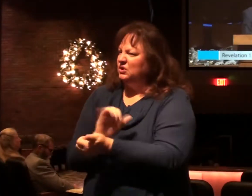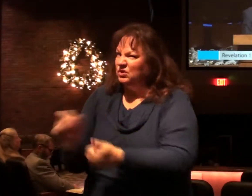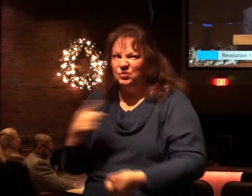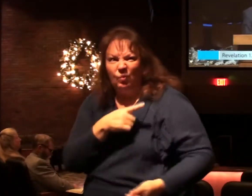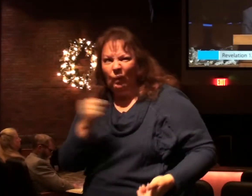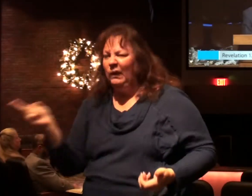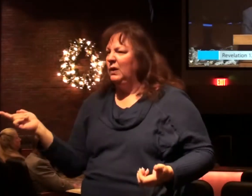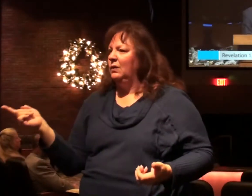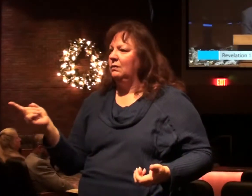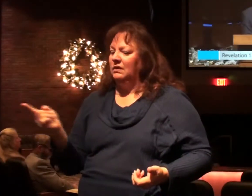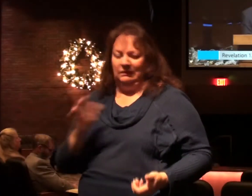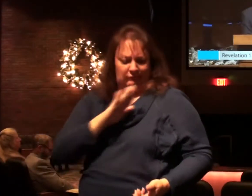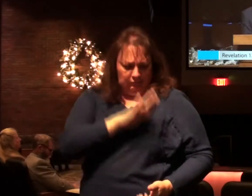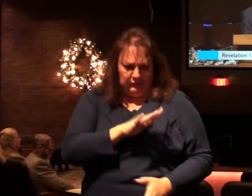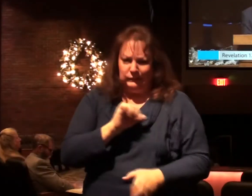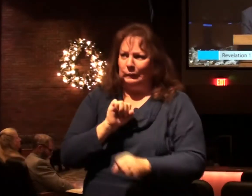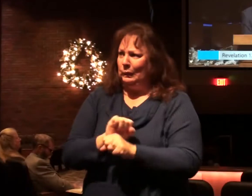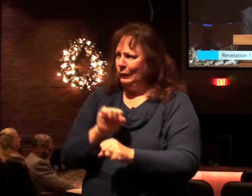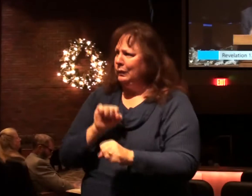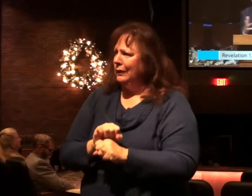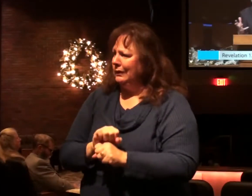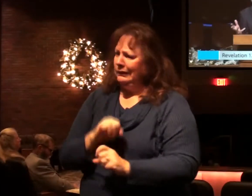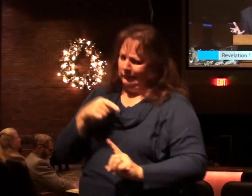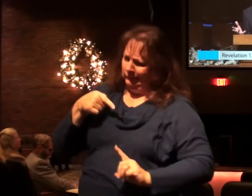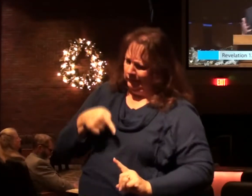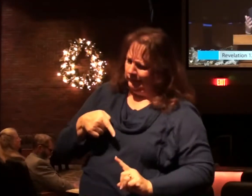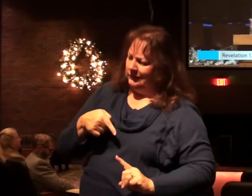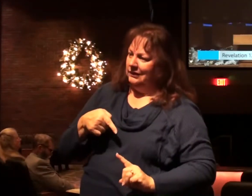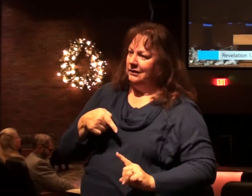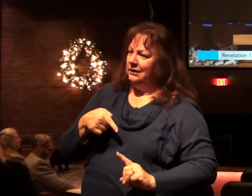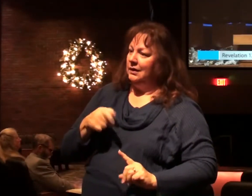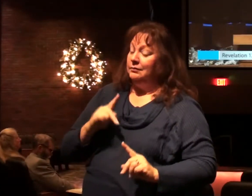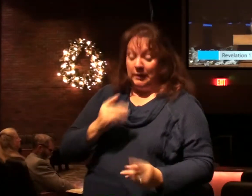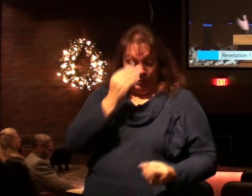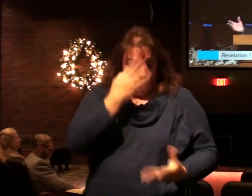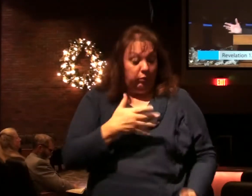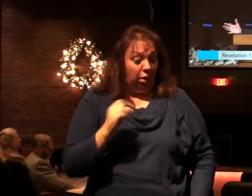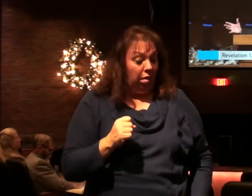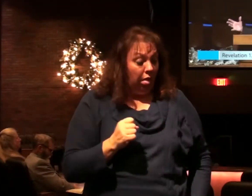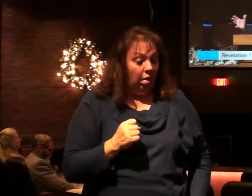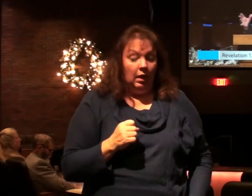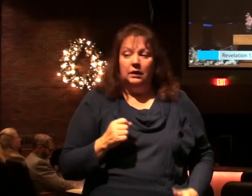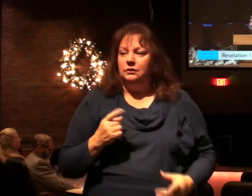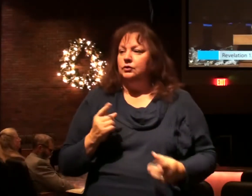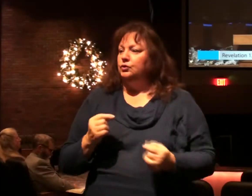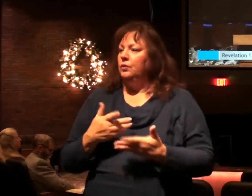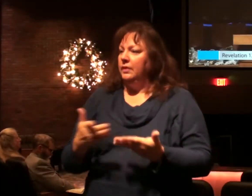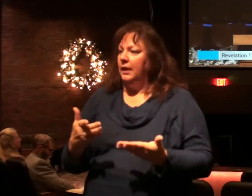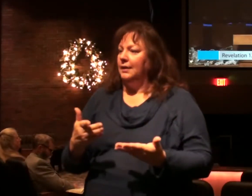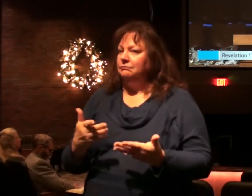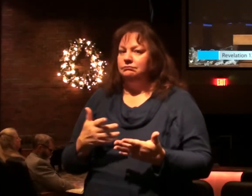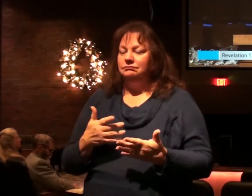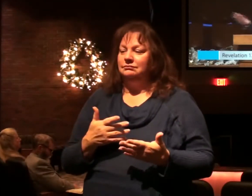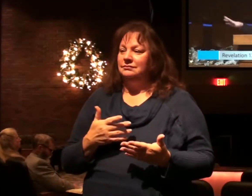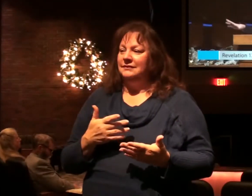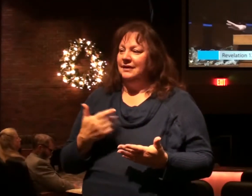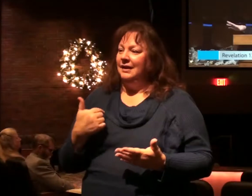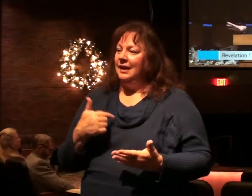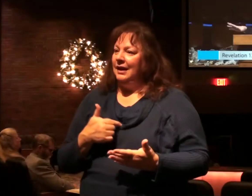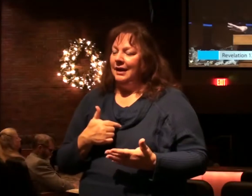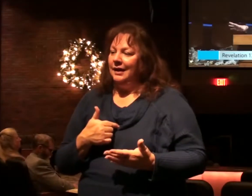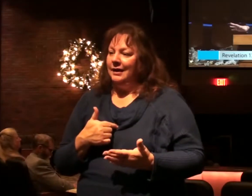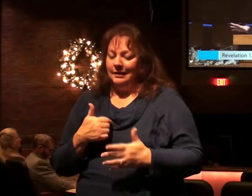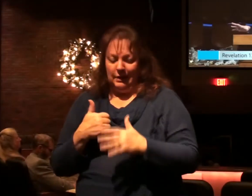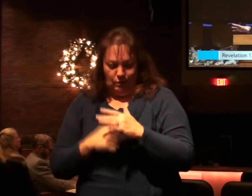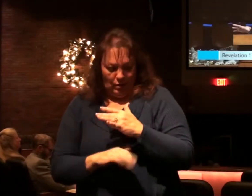that's his work. That's what his servants do, along with leading the host of unbelievers who are under